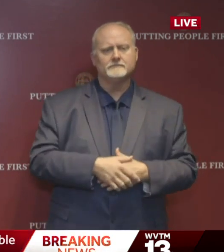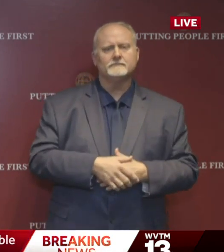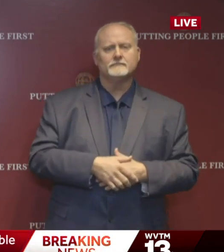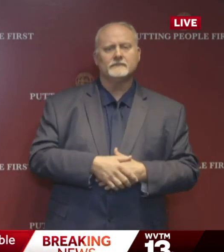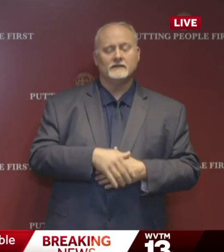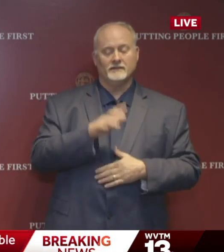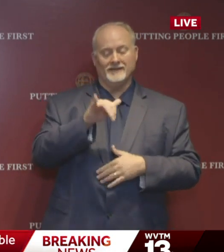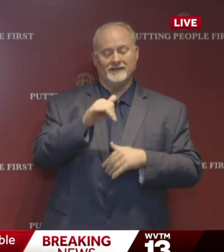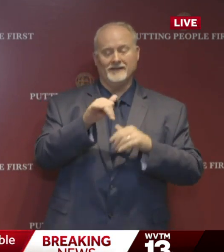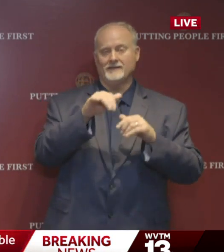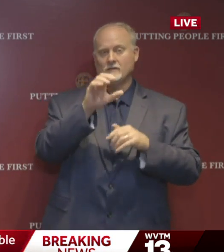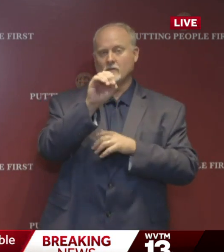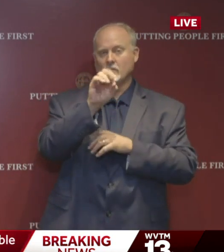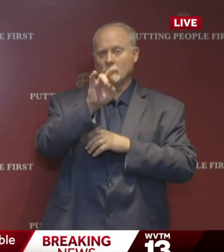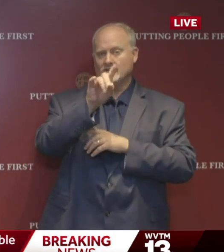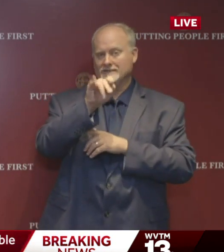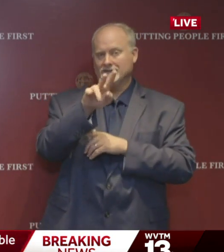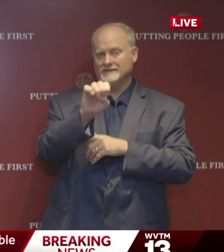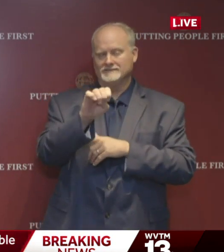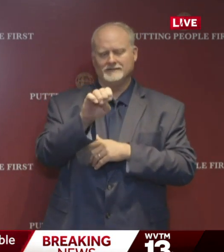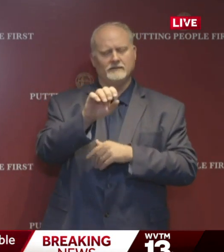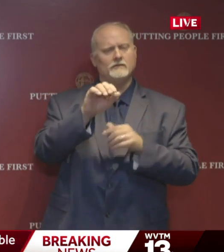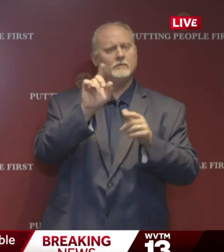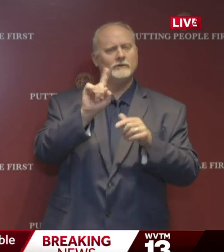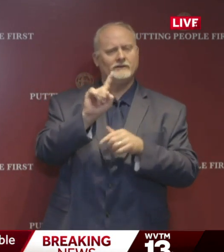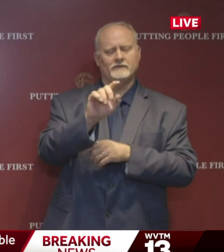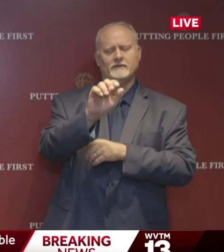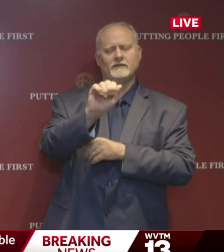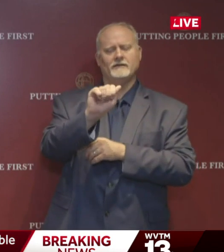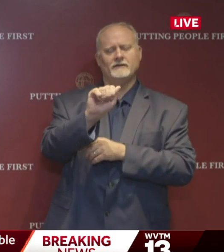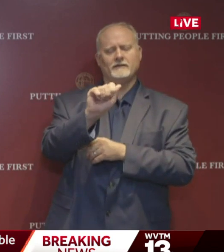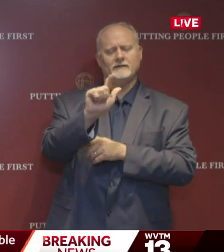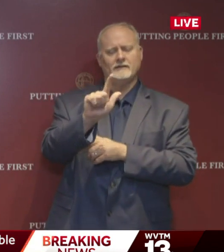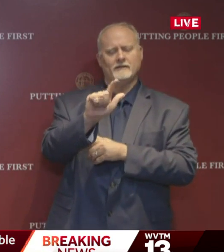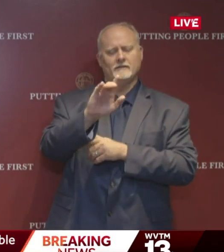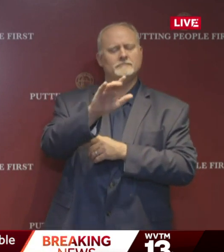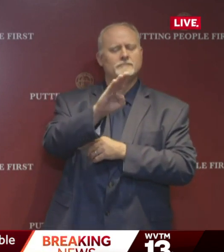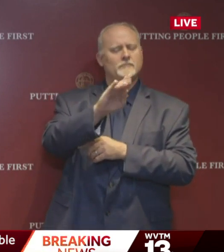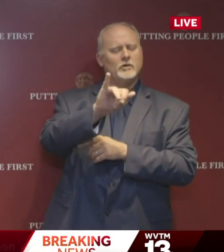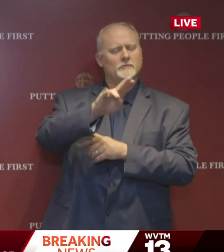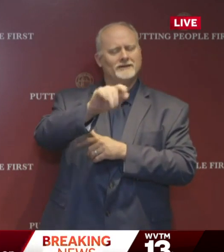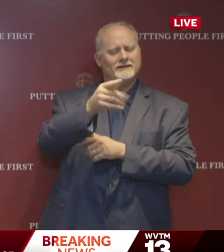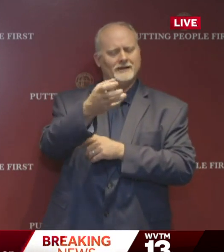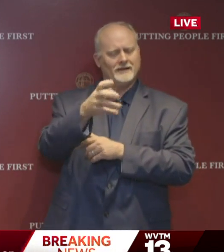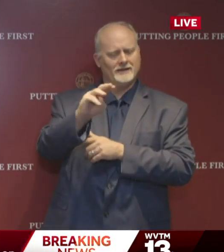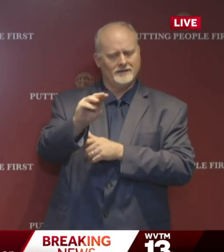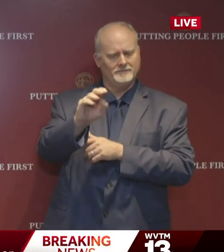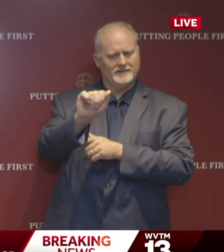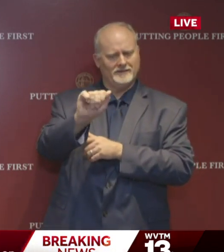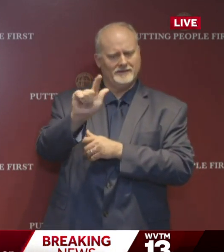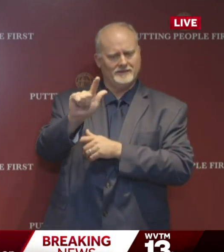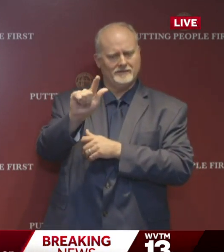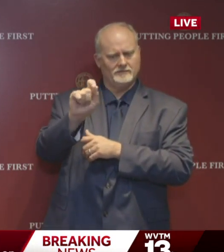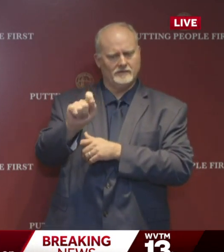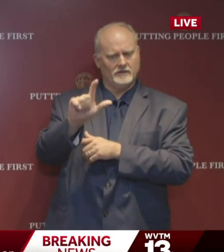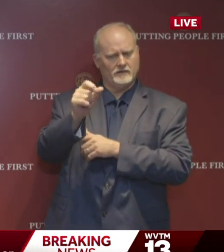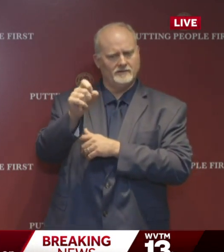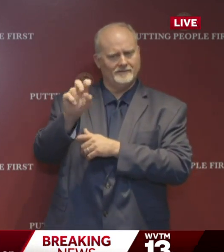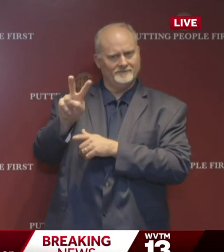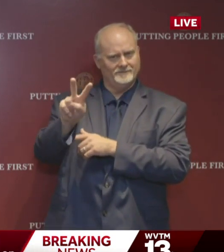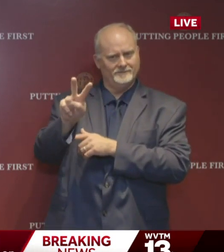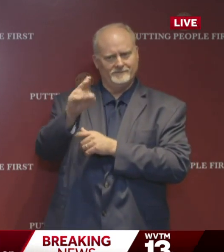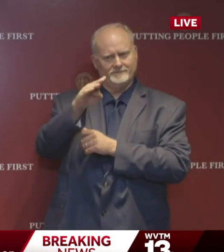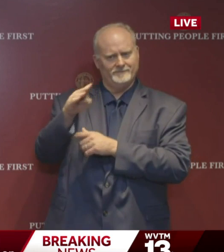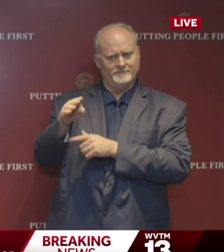at BirminghamAL.gov slash coronavirus. Again, the ordinance has been placed at